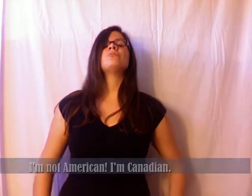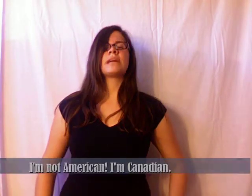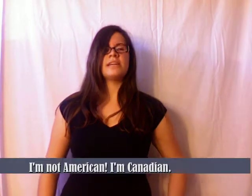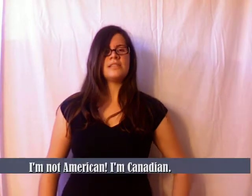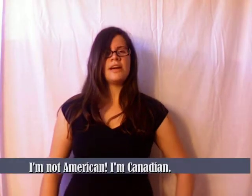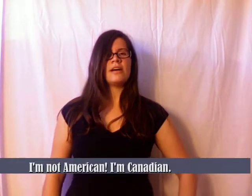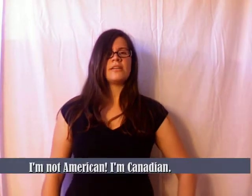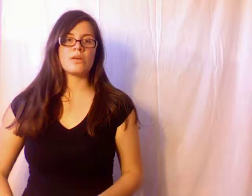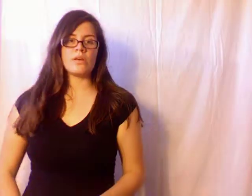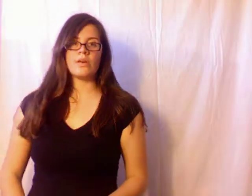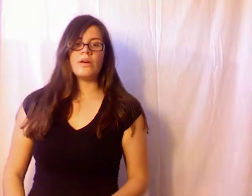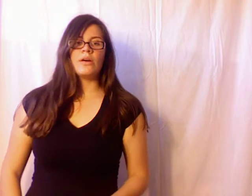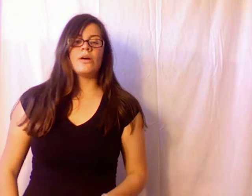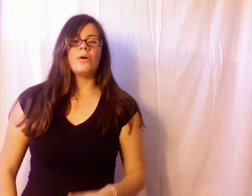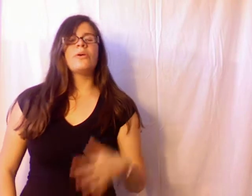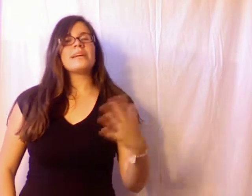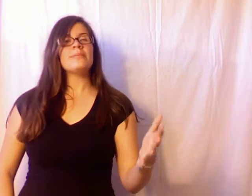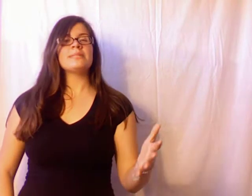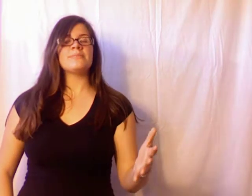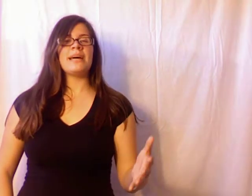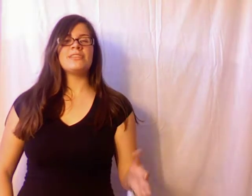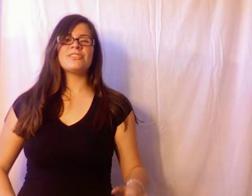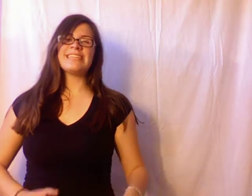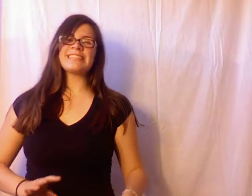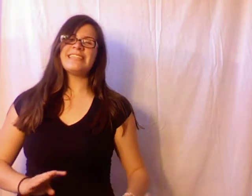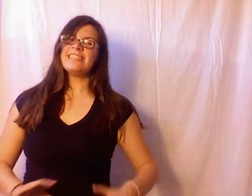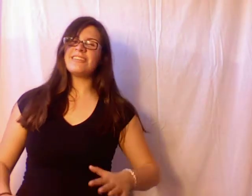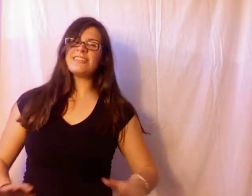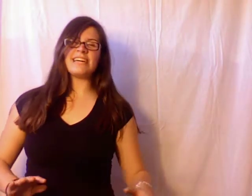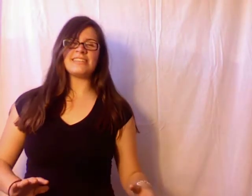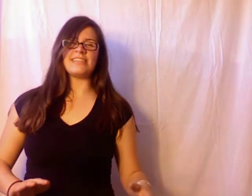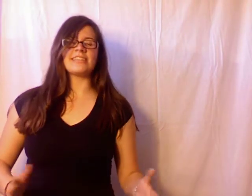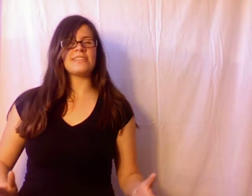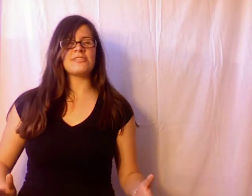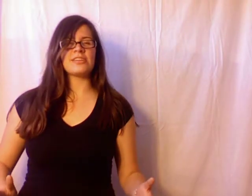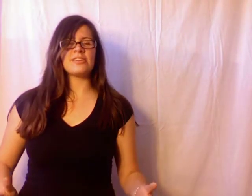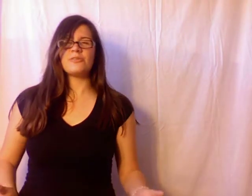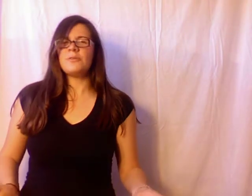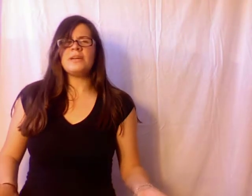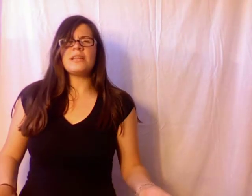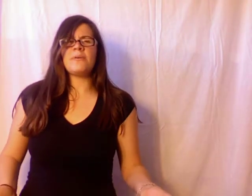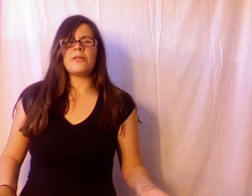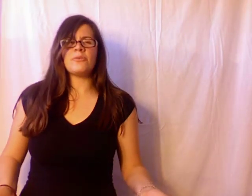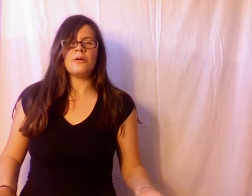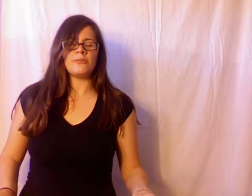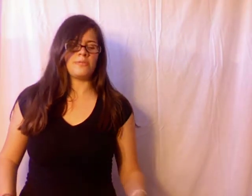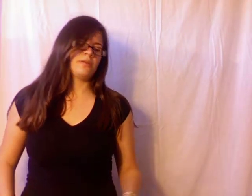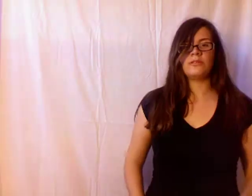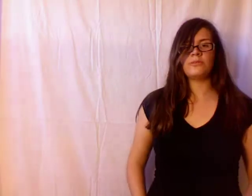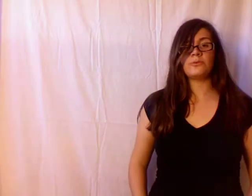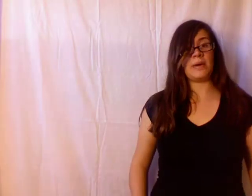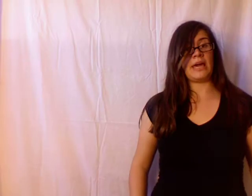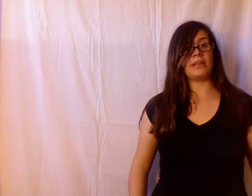I'm Canadian. When it comes to Spanish, things get a little dicey, considering you could be in any part of the world. Spain,